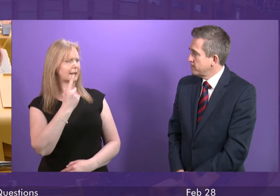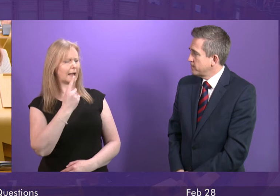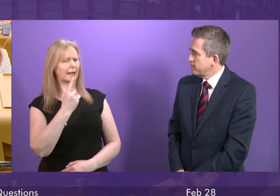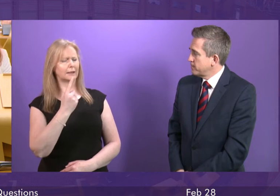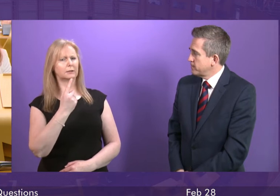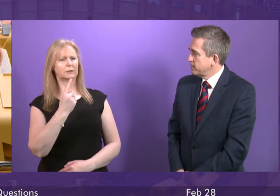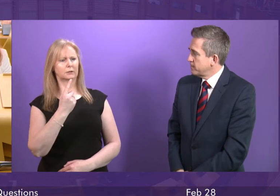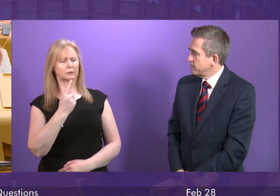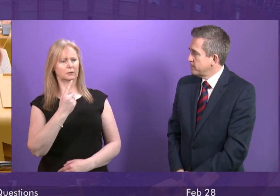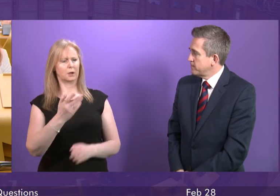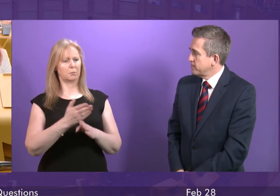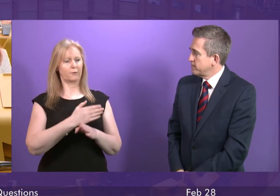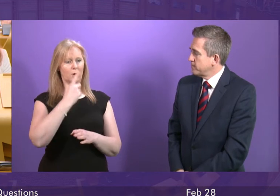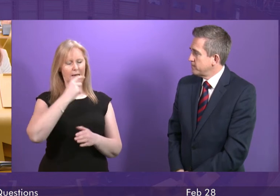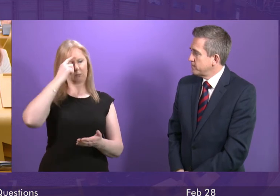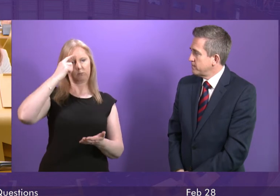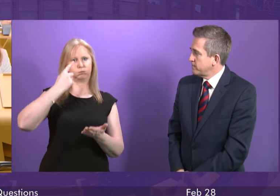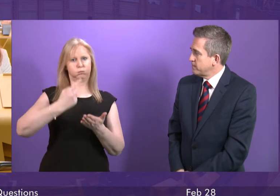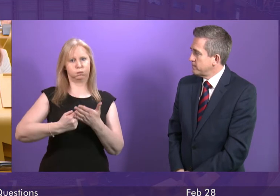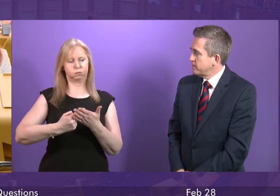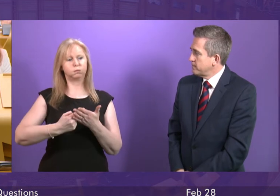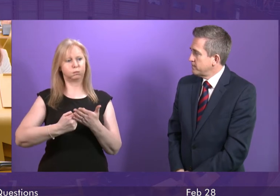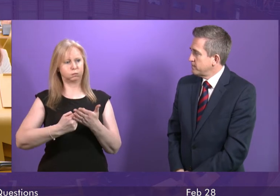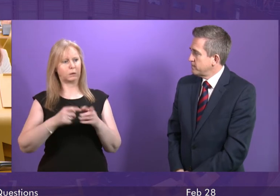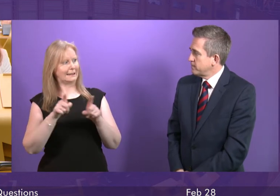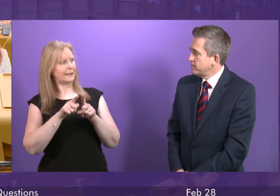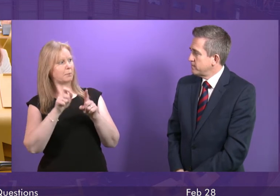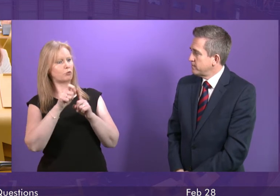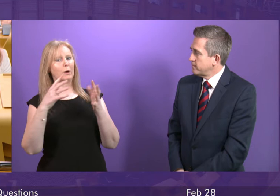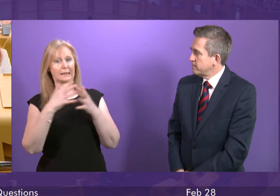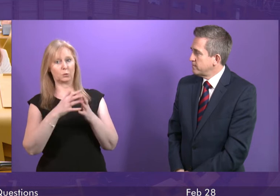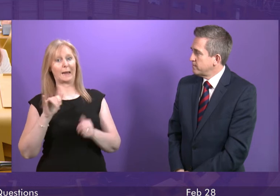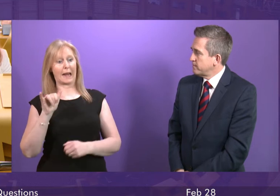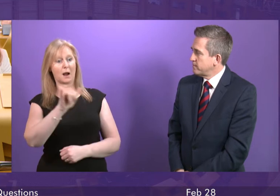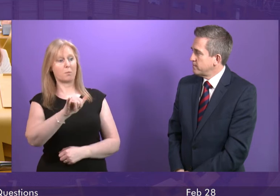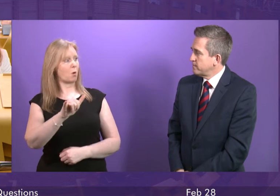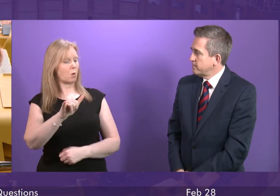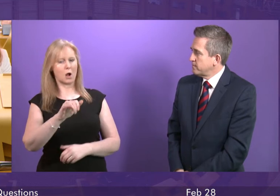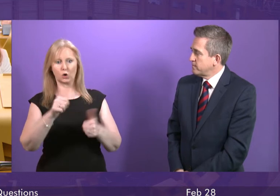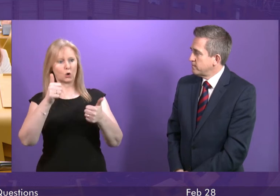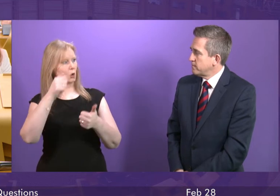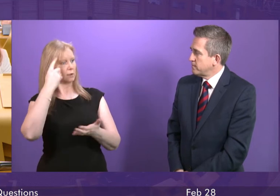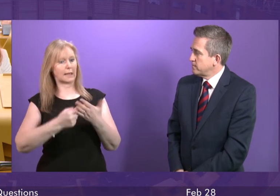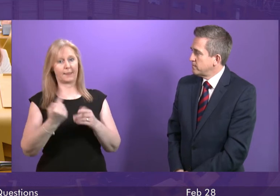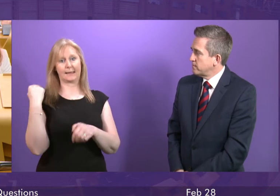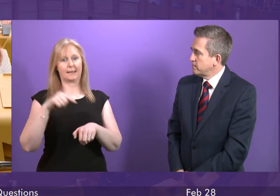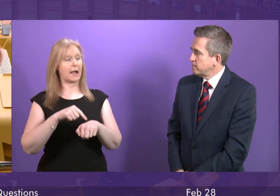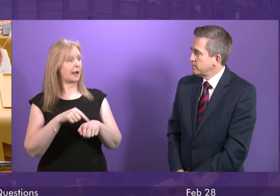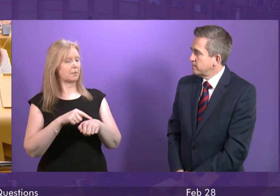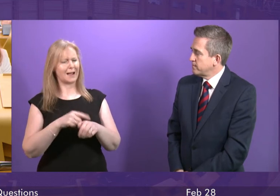that before we can take a decision like the one we took around Prestwick Airport, which I think was a good decision at the time, we have to undertake